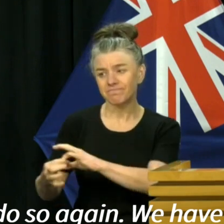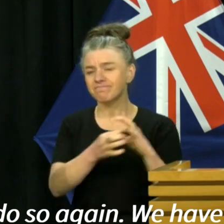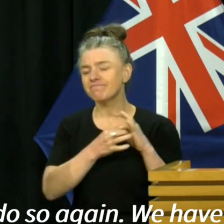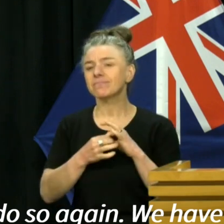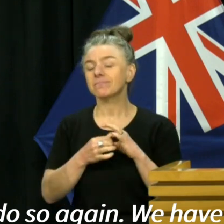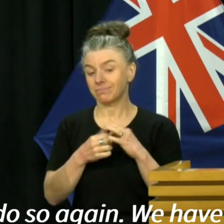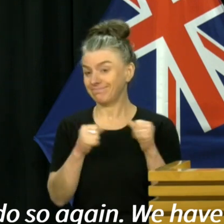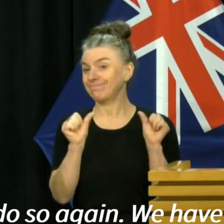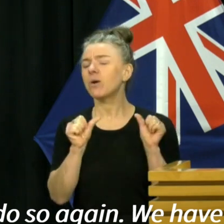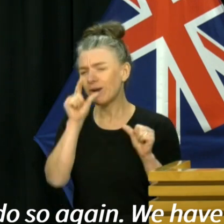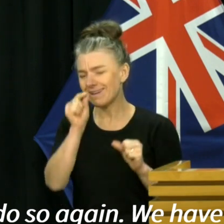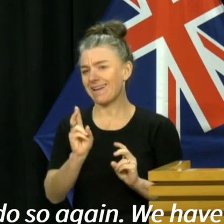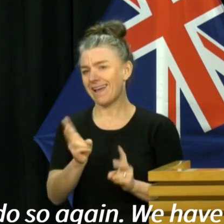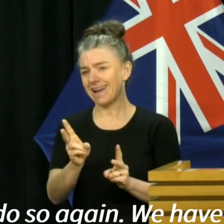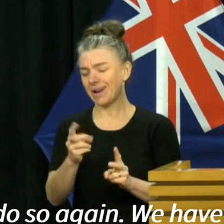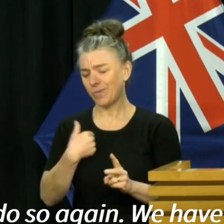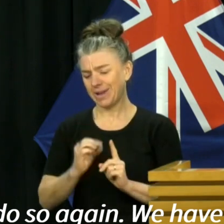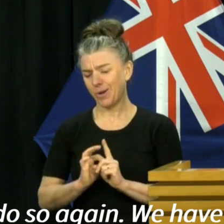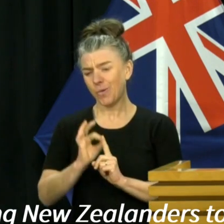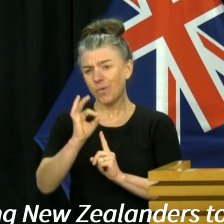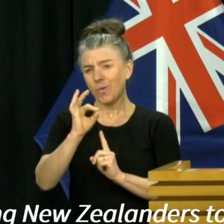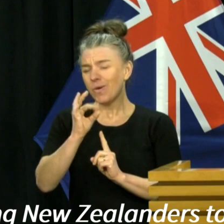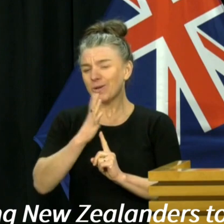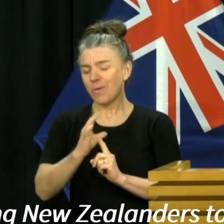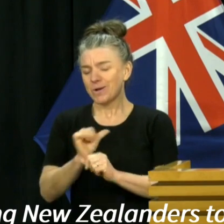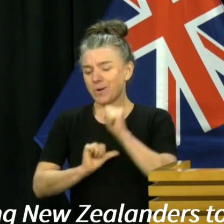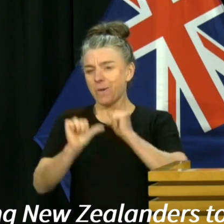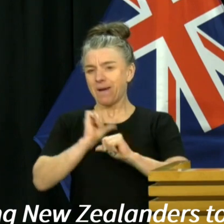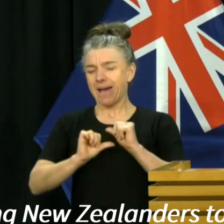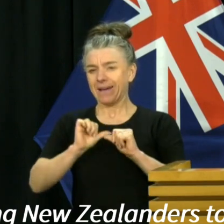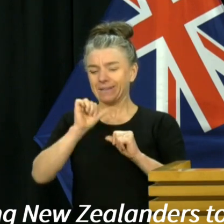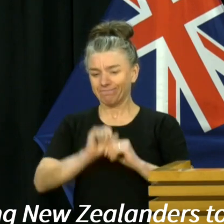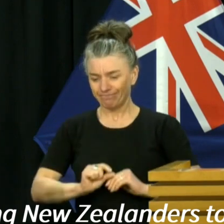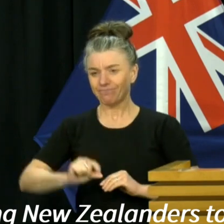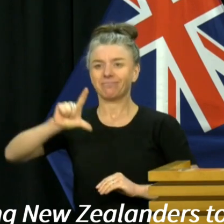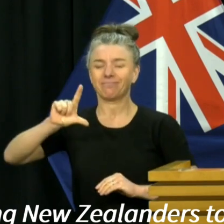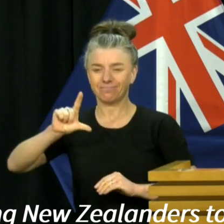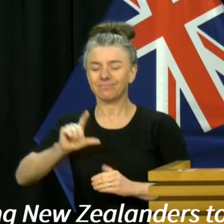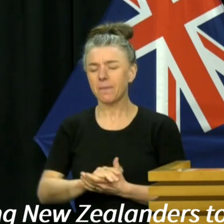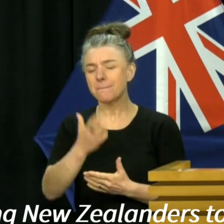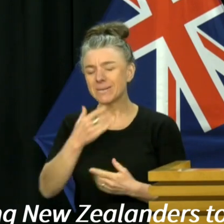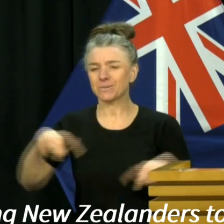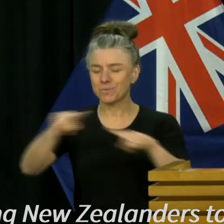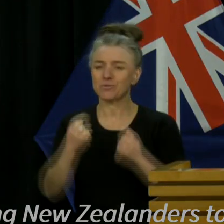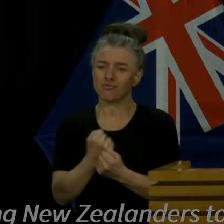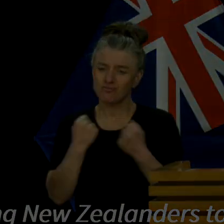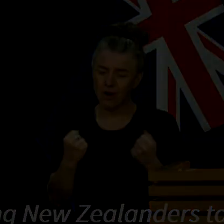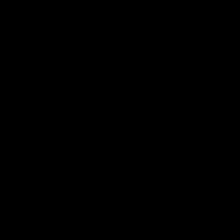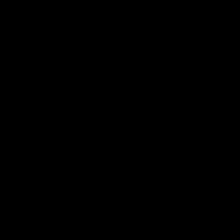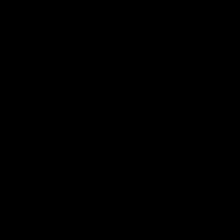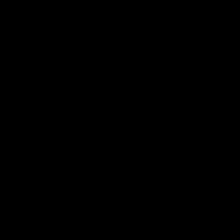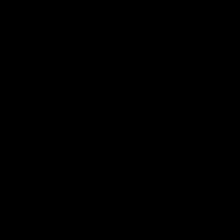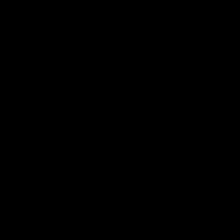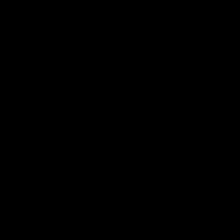We have come too far to go backwards. I'm asking New Zealanders to once again be strong and be kind.